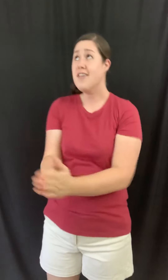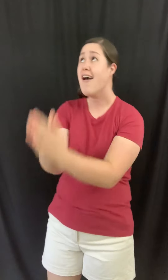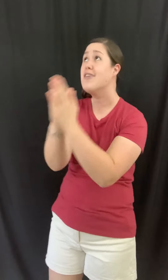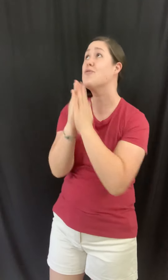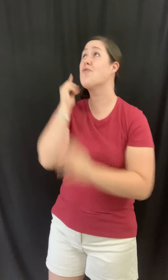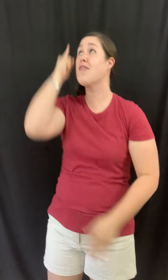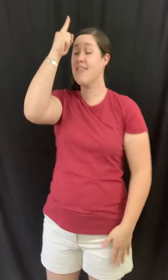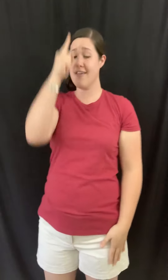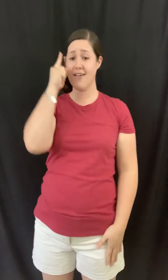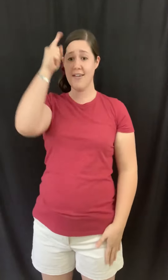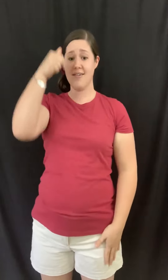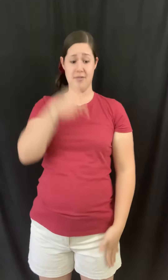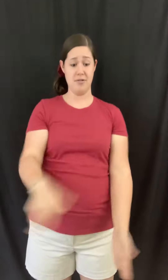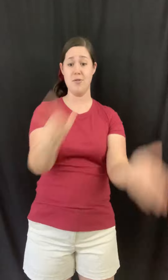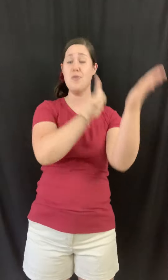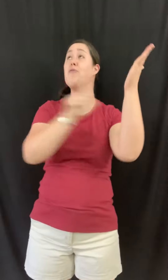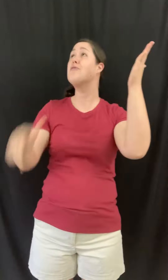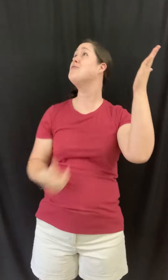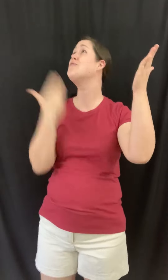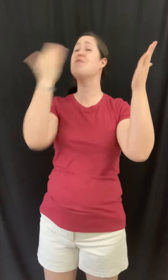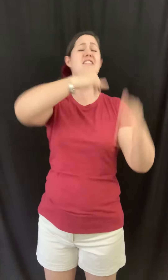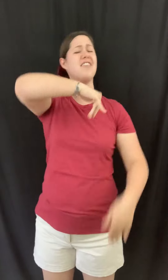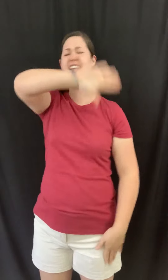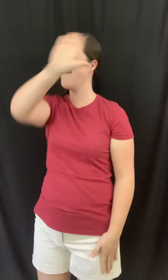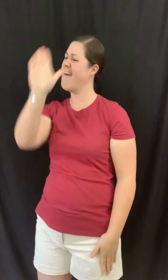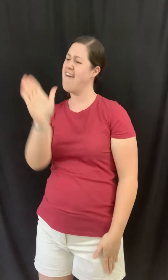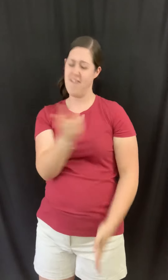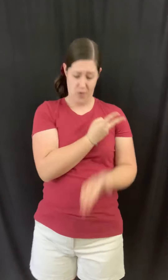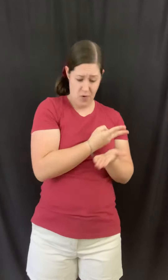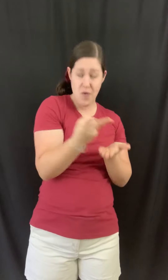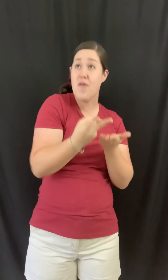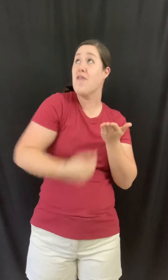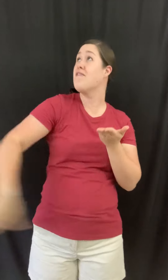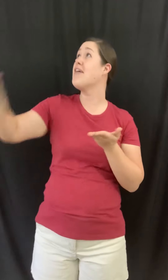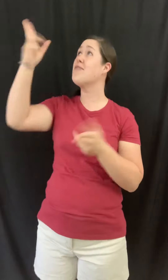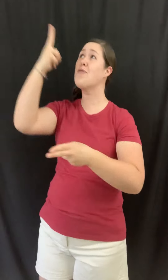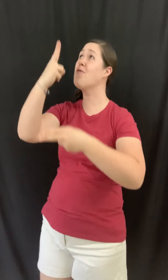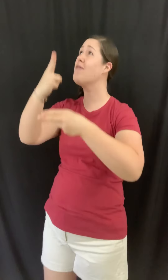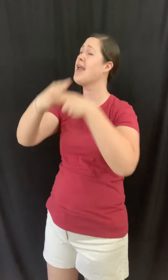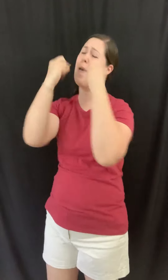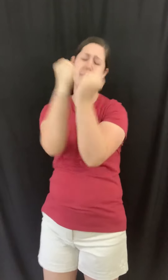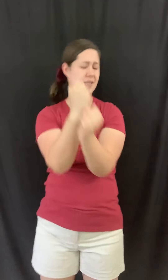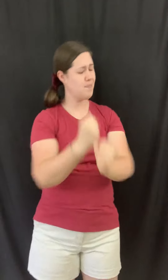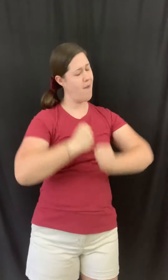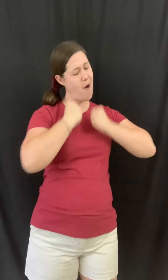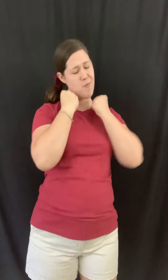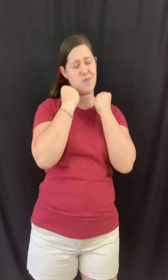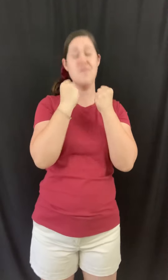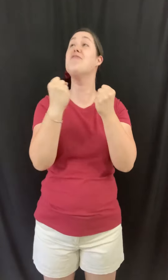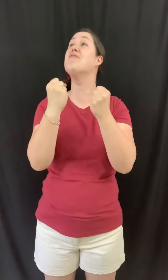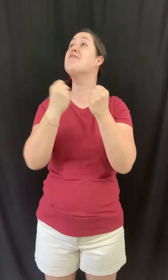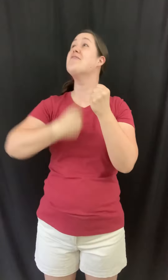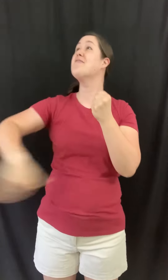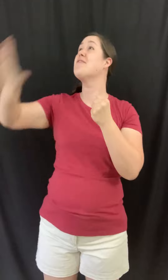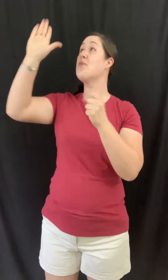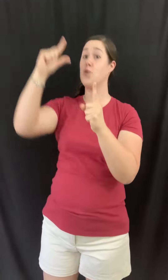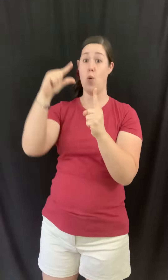ask or think Lord, you will never fail Your name is powerful Your